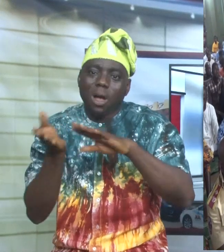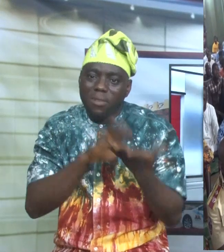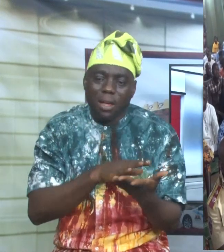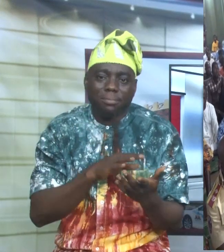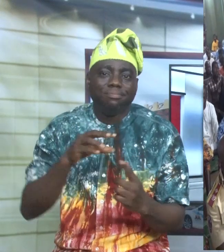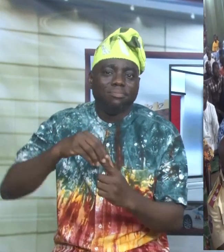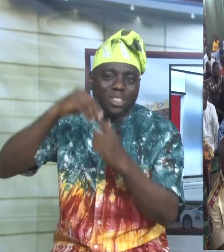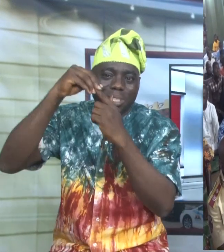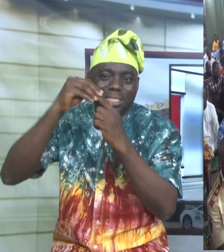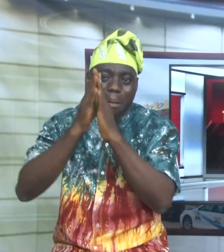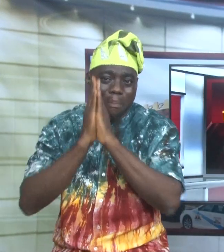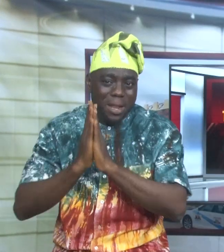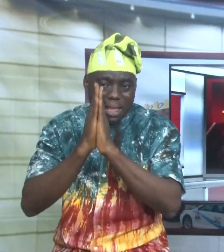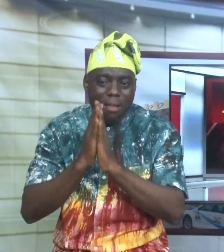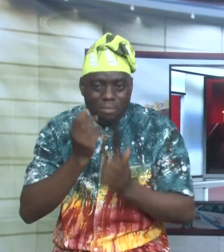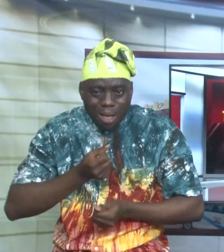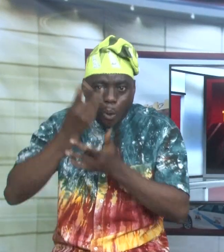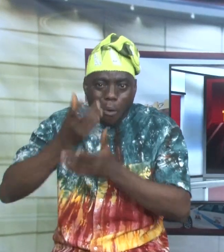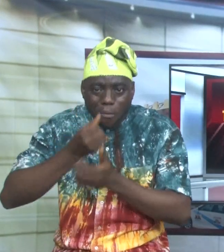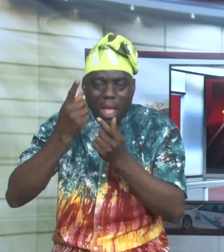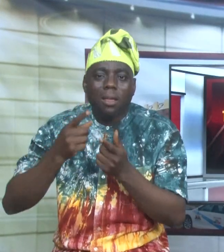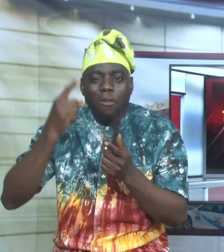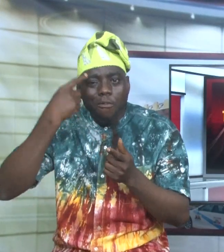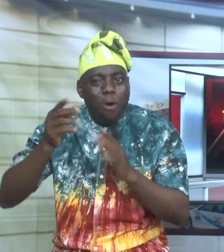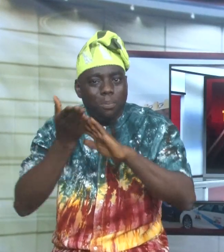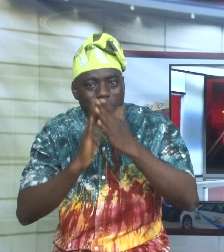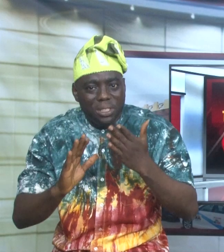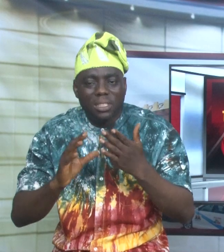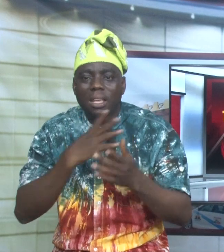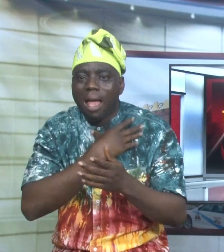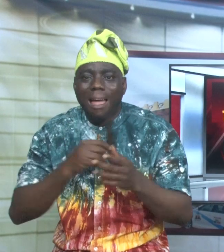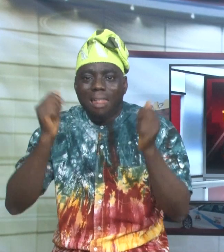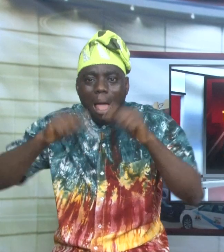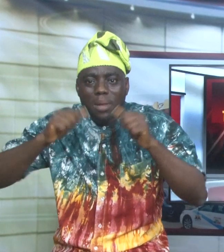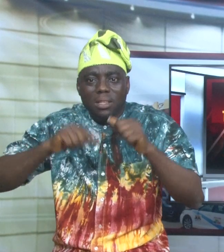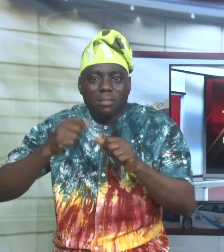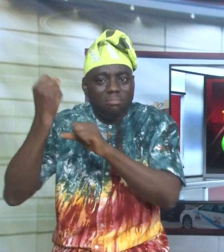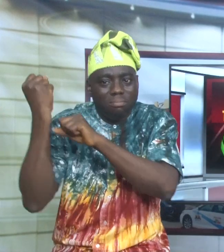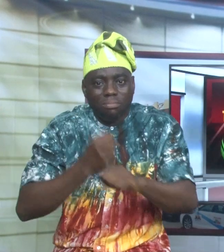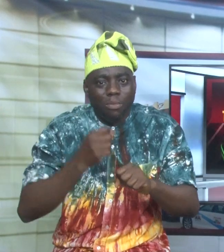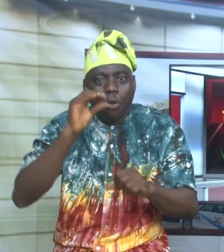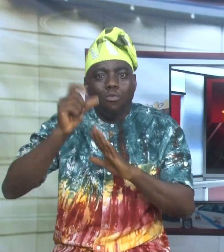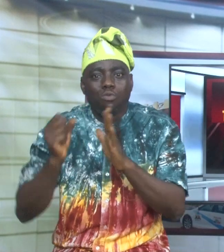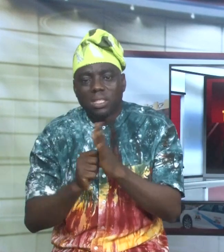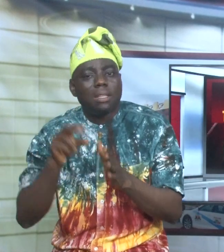were thereafter offered for the peace and stability of Ogun State and Nigeria in general.